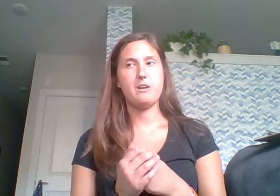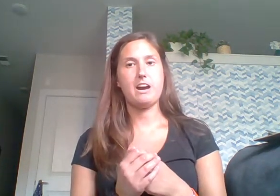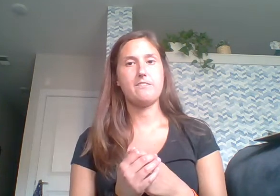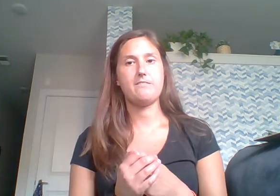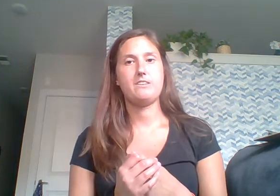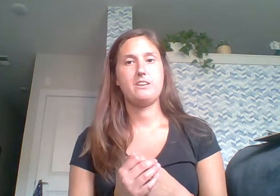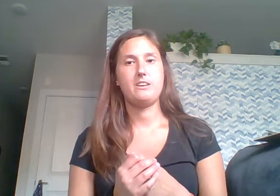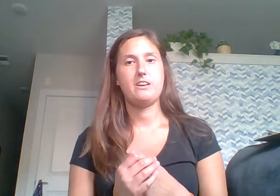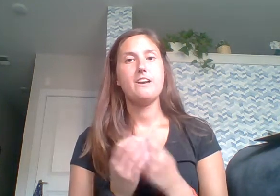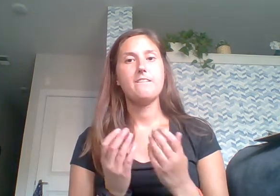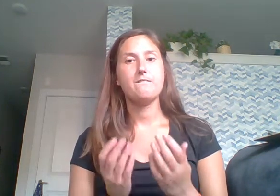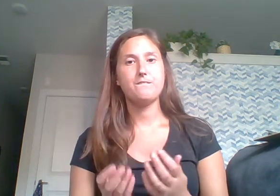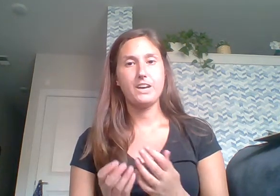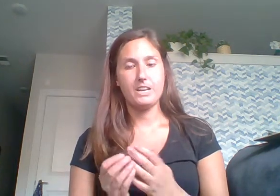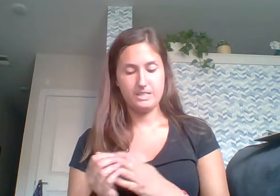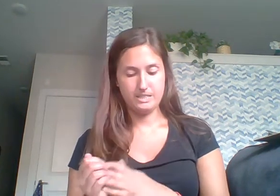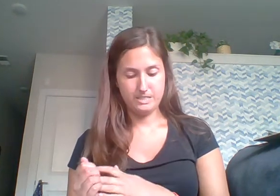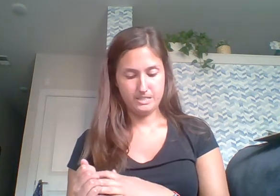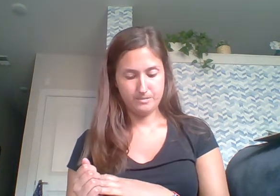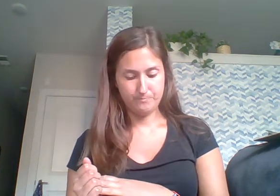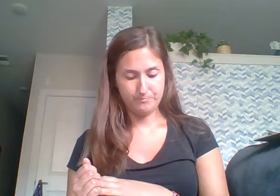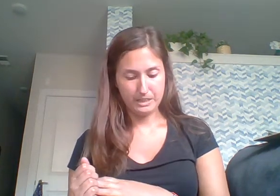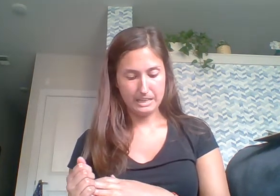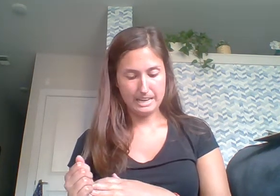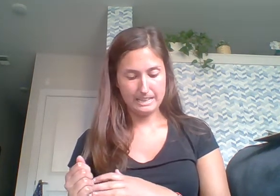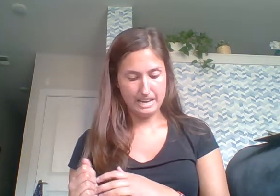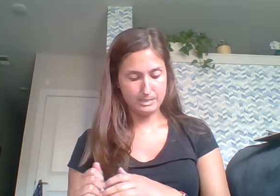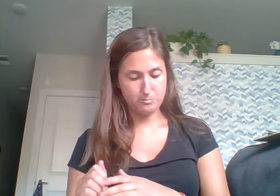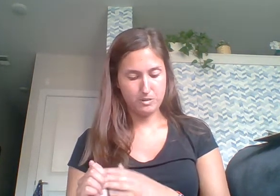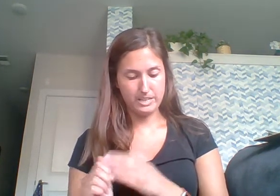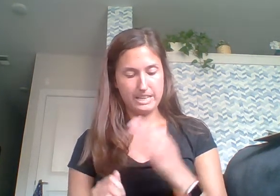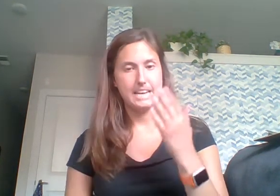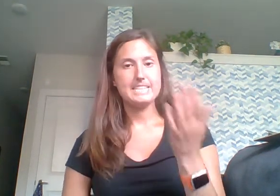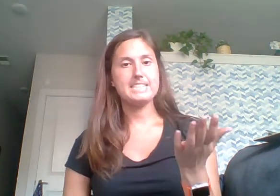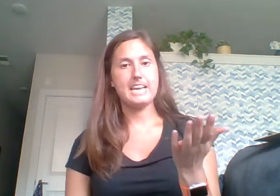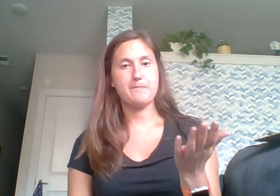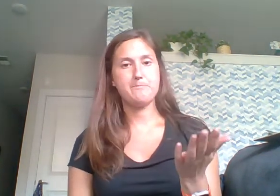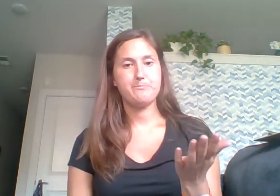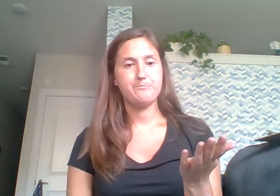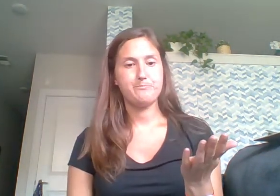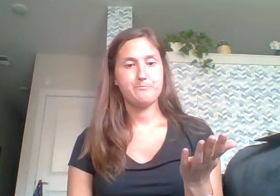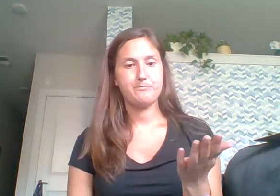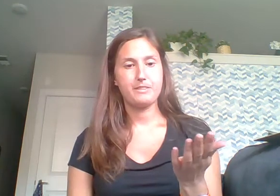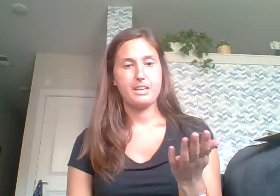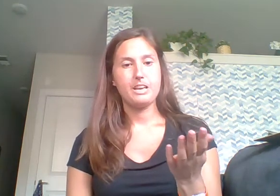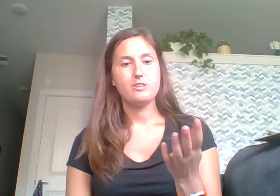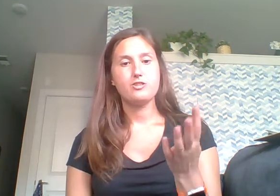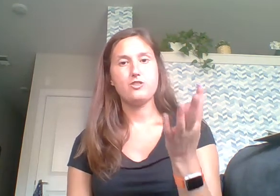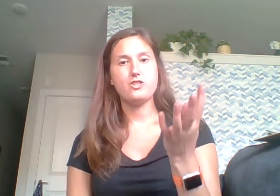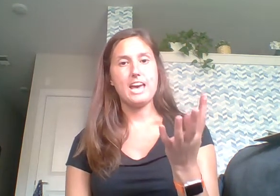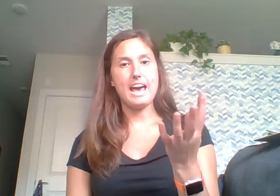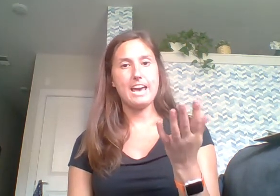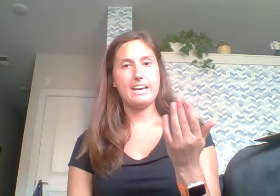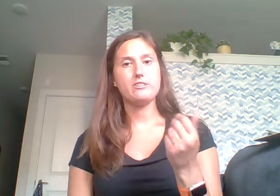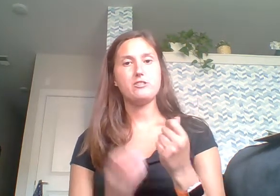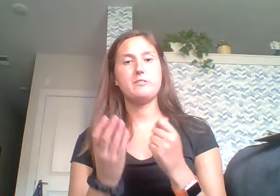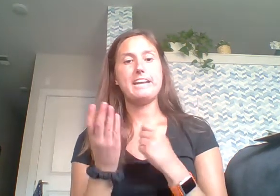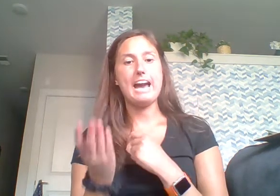you have? Buzz. And last one. Same. Change the a to an